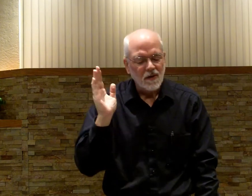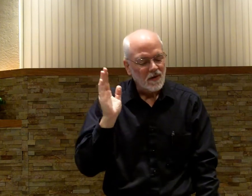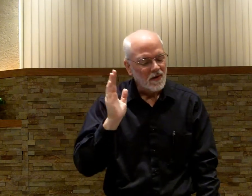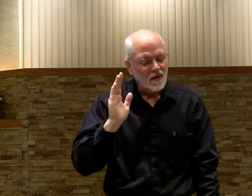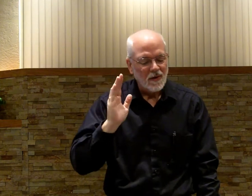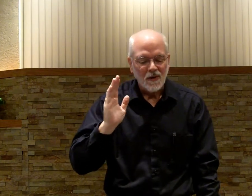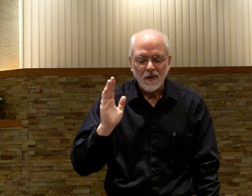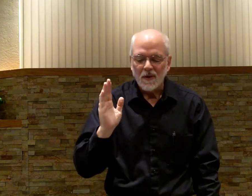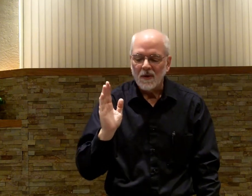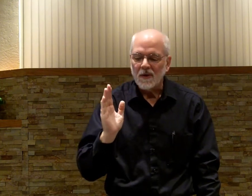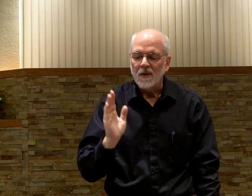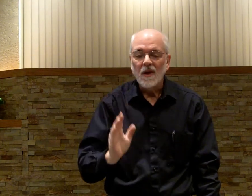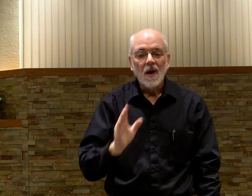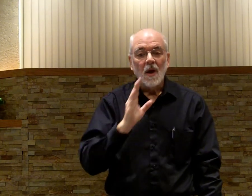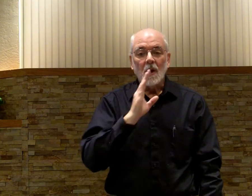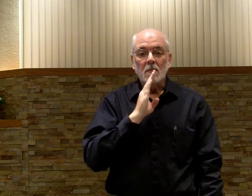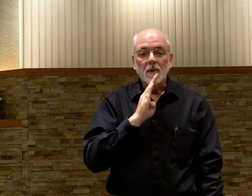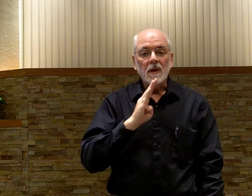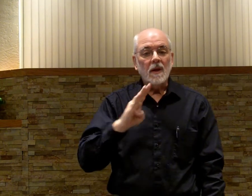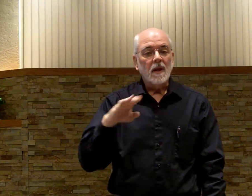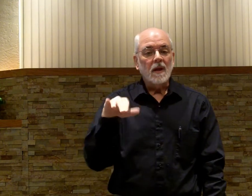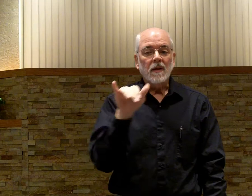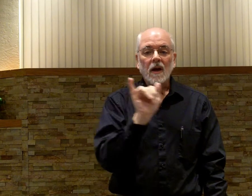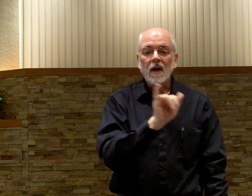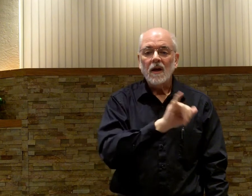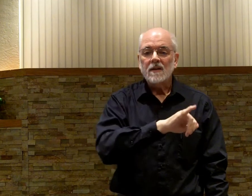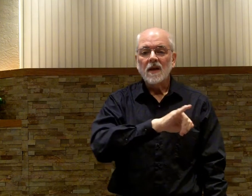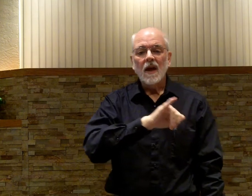be the same.